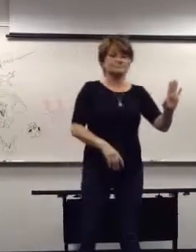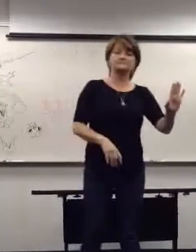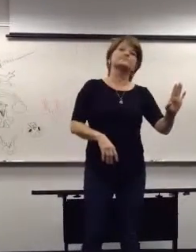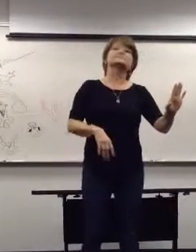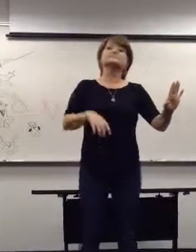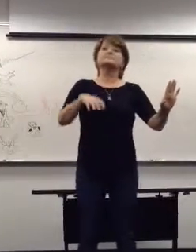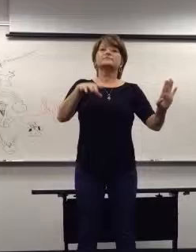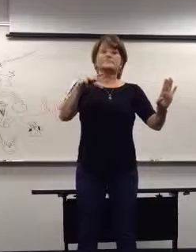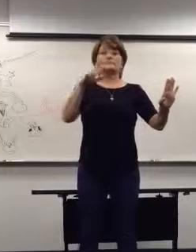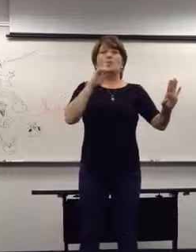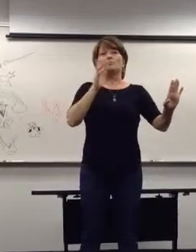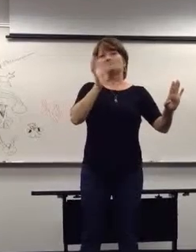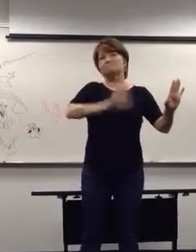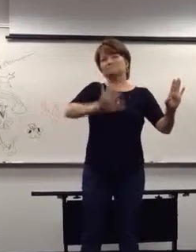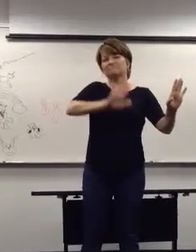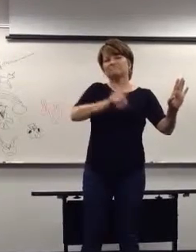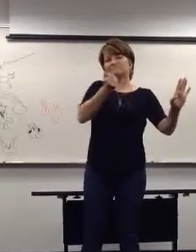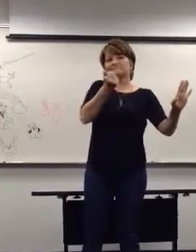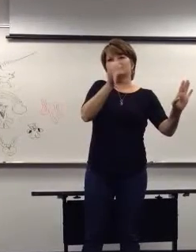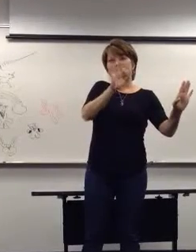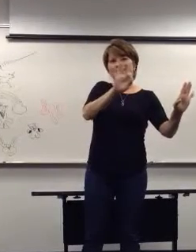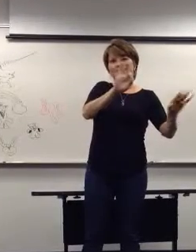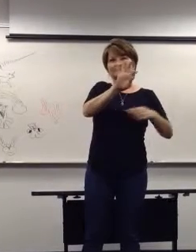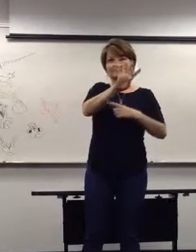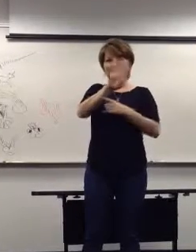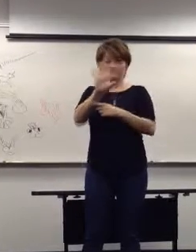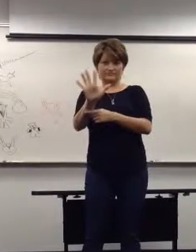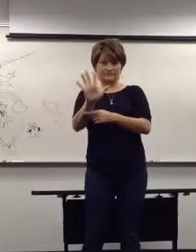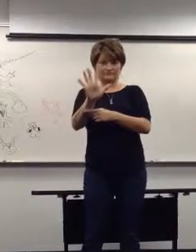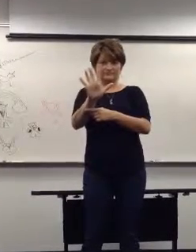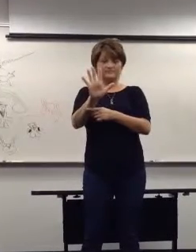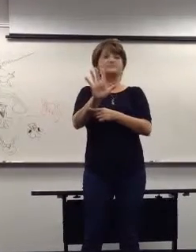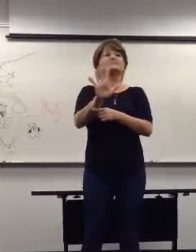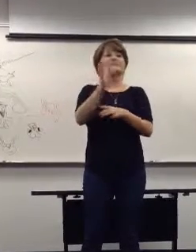language, not for ASL, just remember that. So, in 1945,